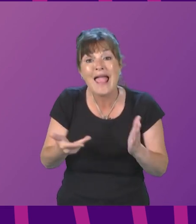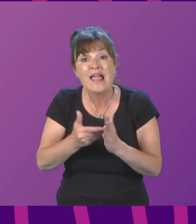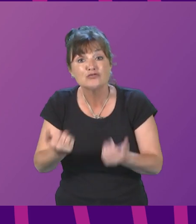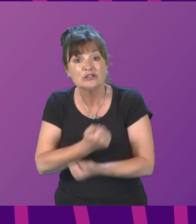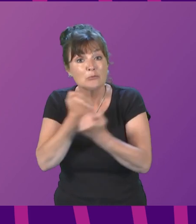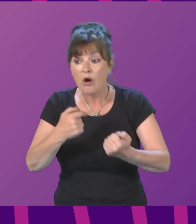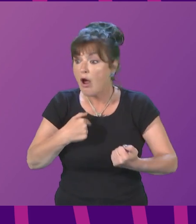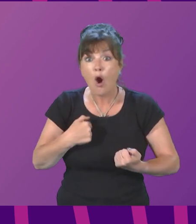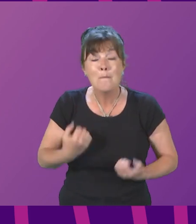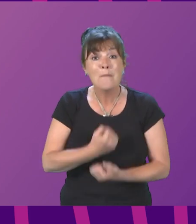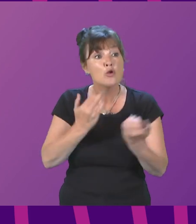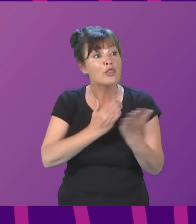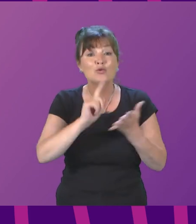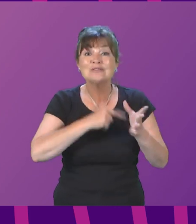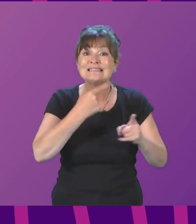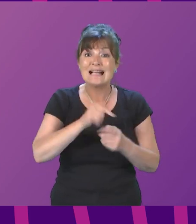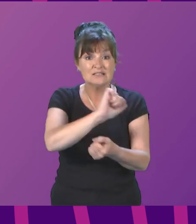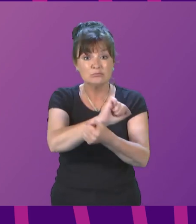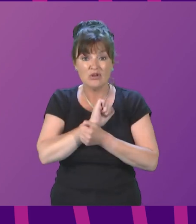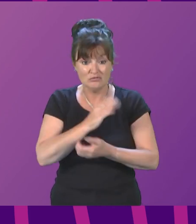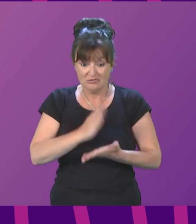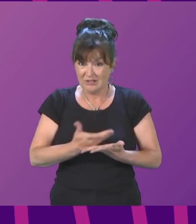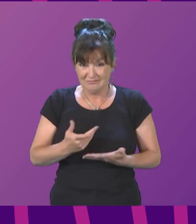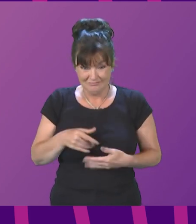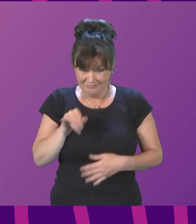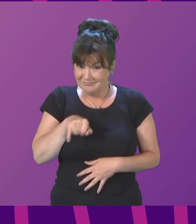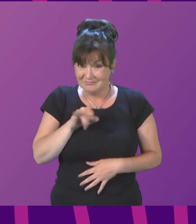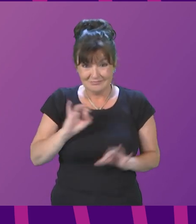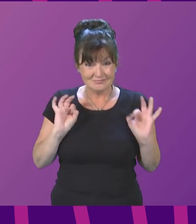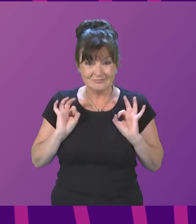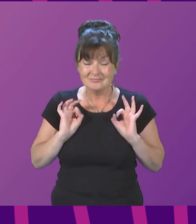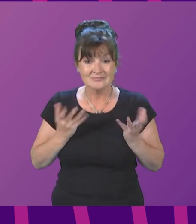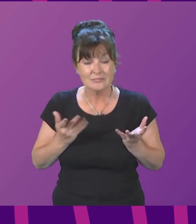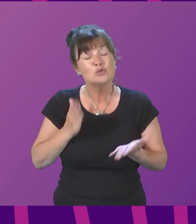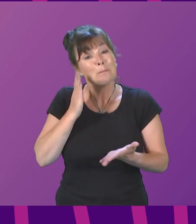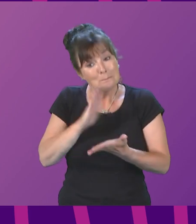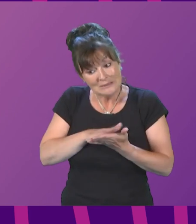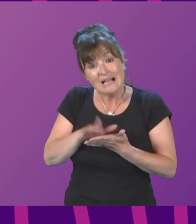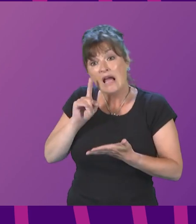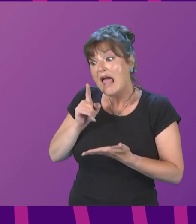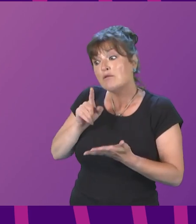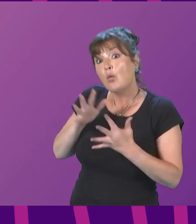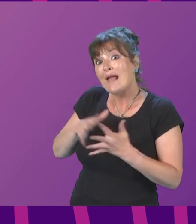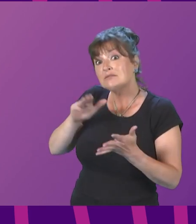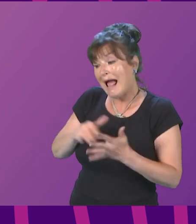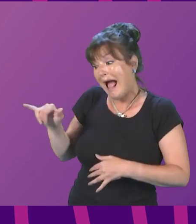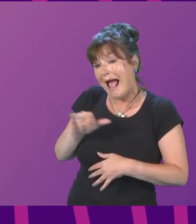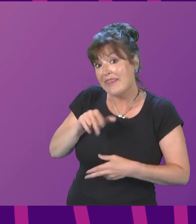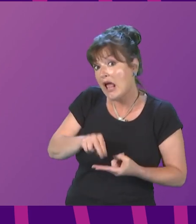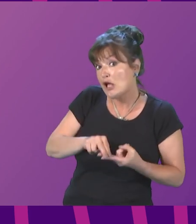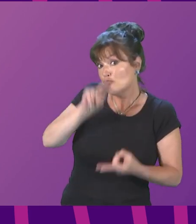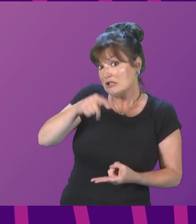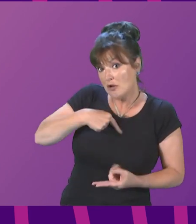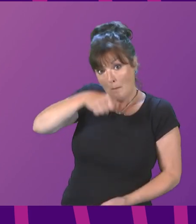powers over tax and borrowing are also woefully inadequate. So unless Westminster increases the total amount of money available,